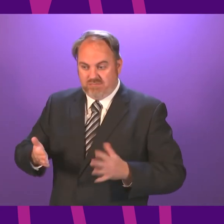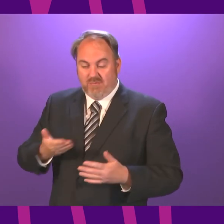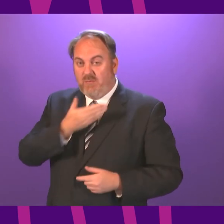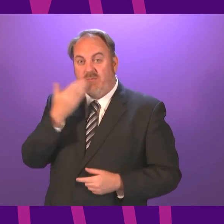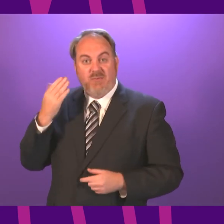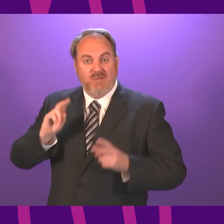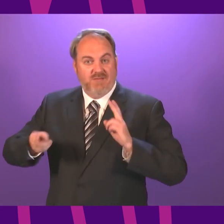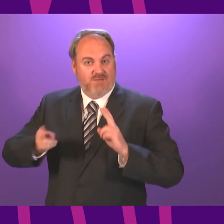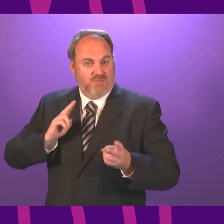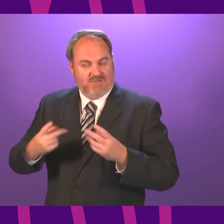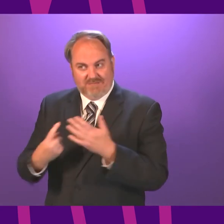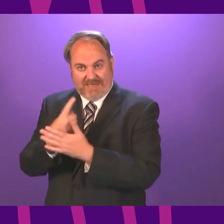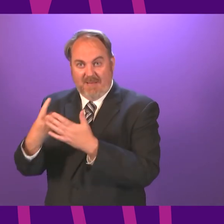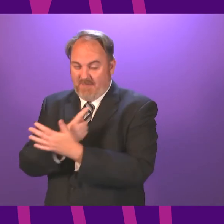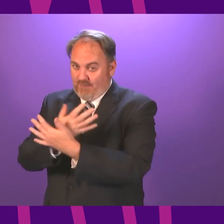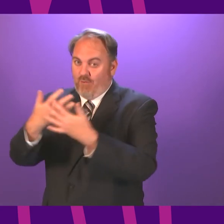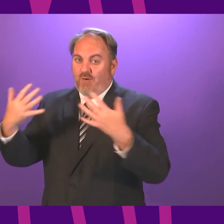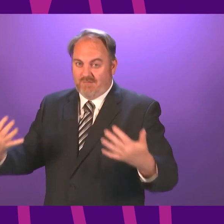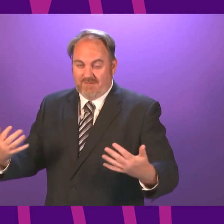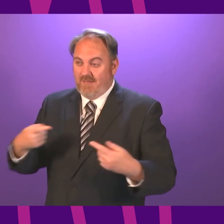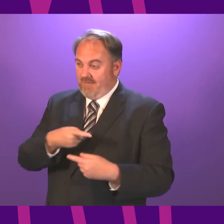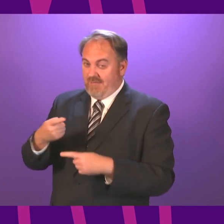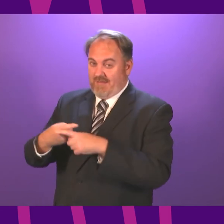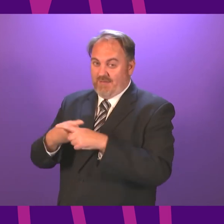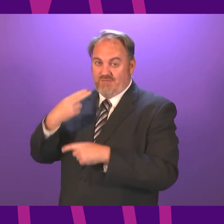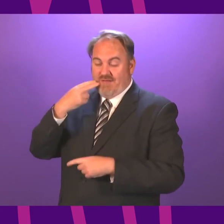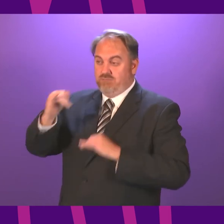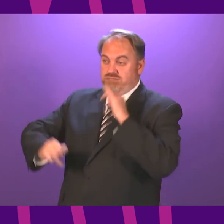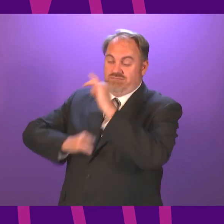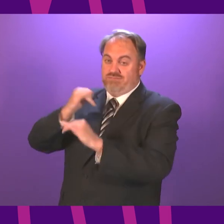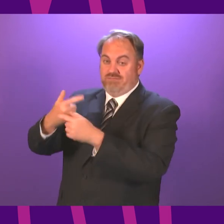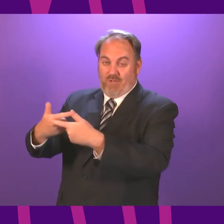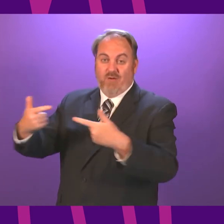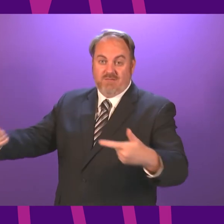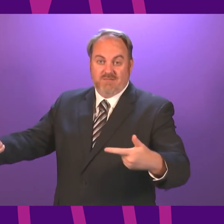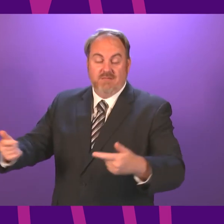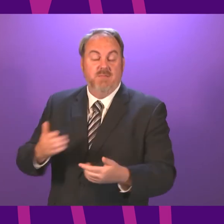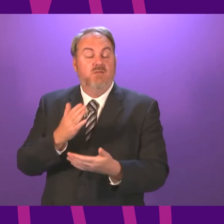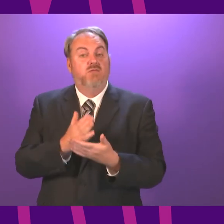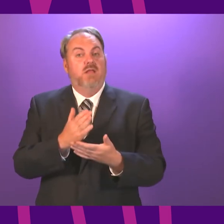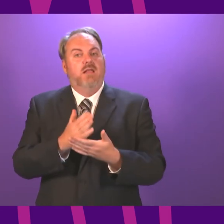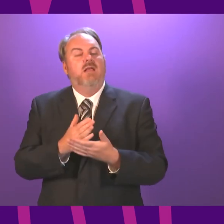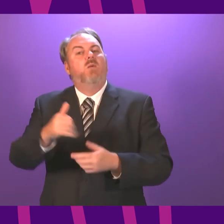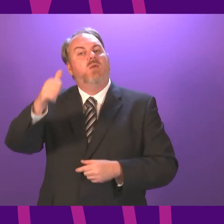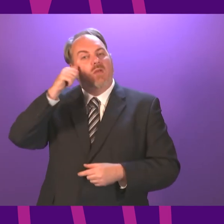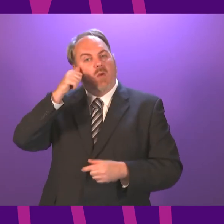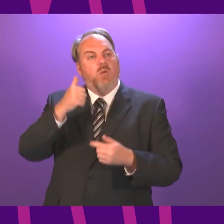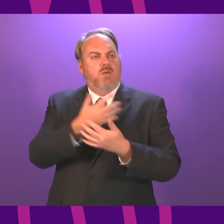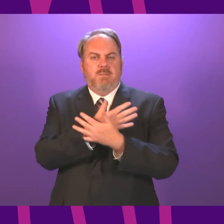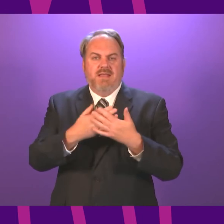community, amongst others, that have made that criticism. The comments about the difficulties that many in the